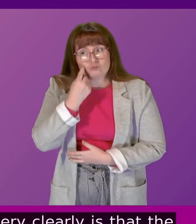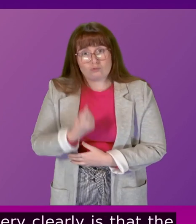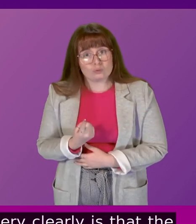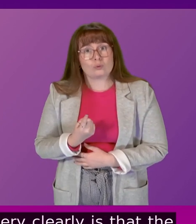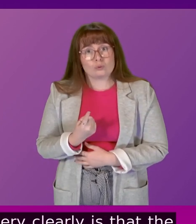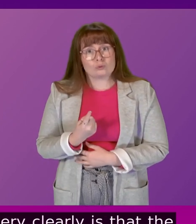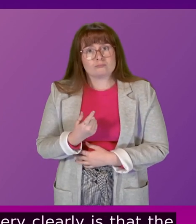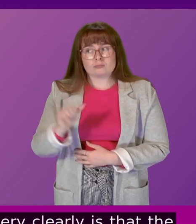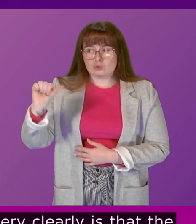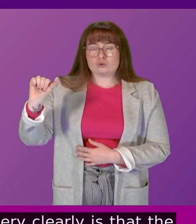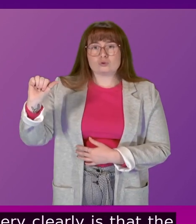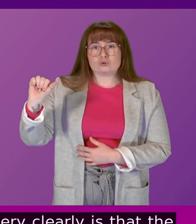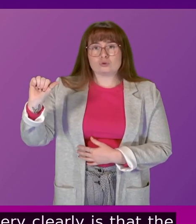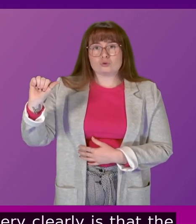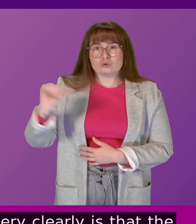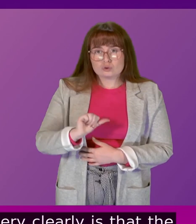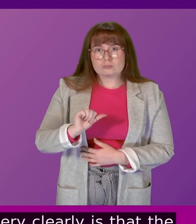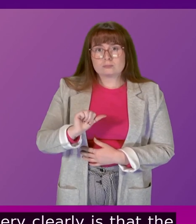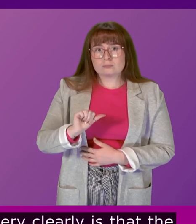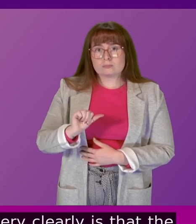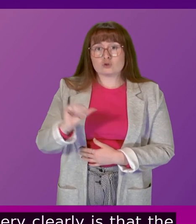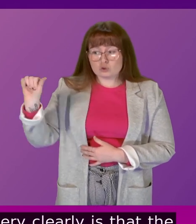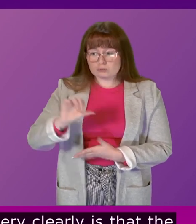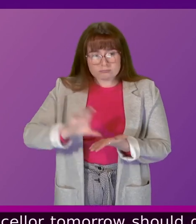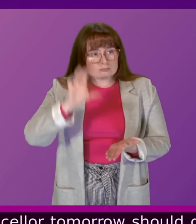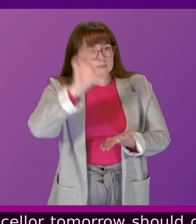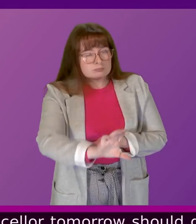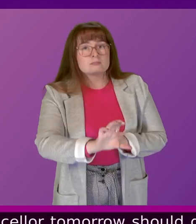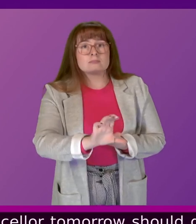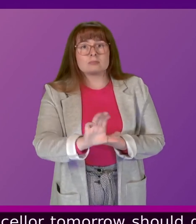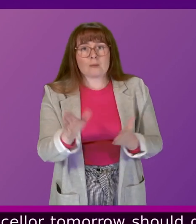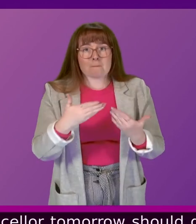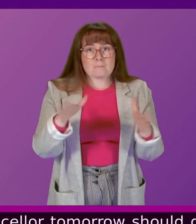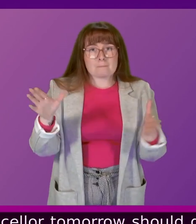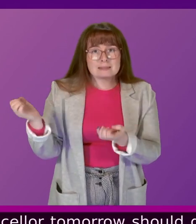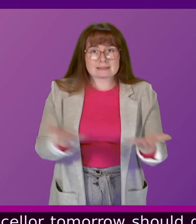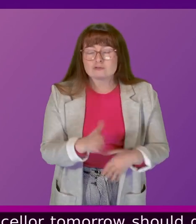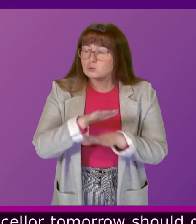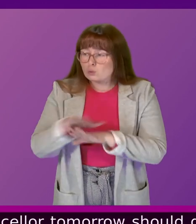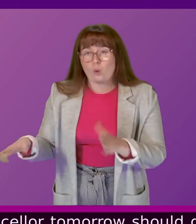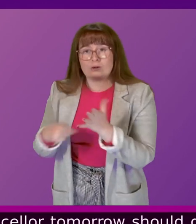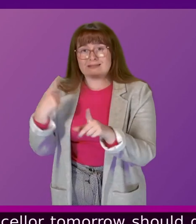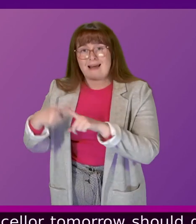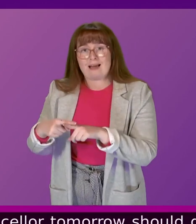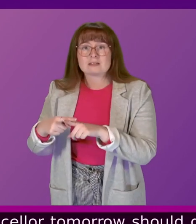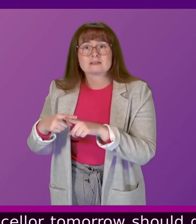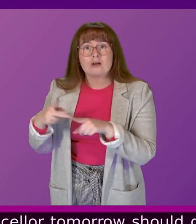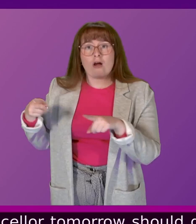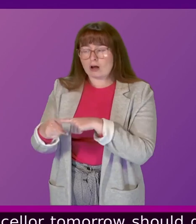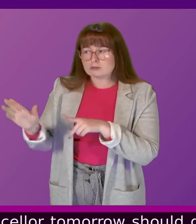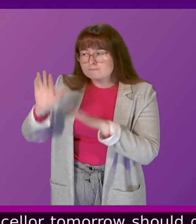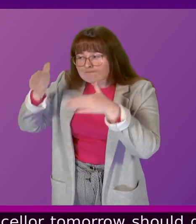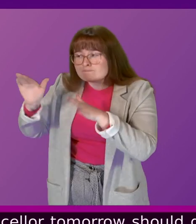should go on funding public services not on tax cuts for the better